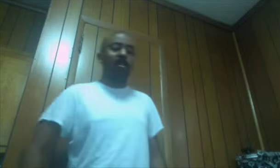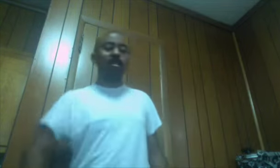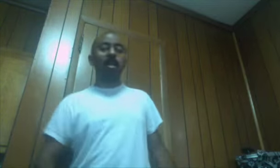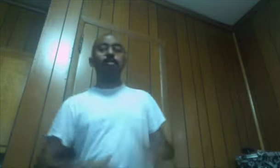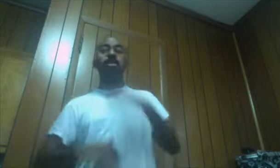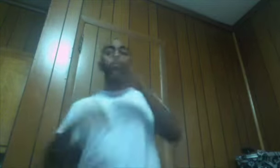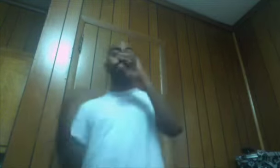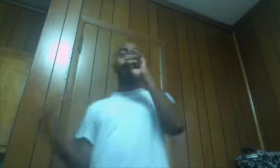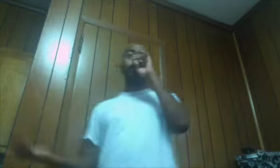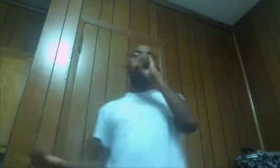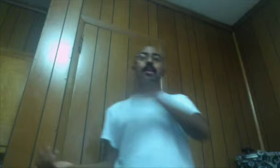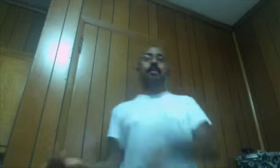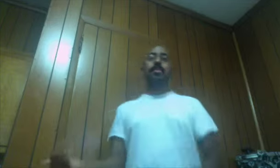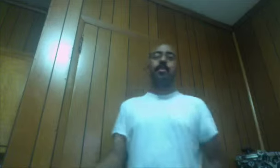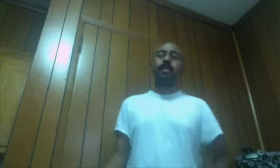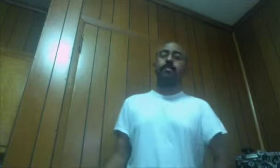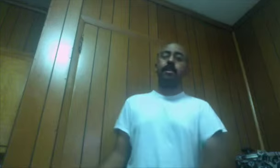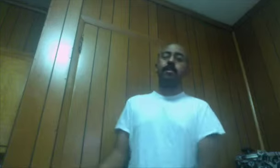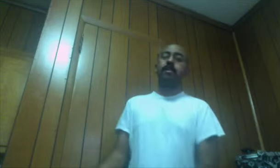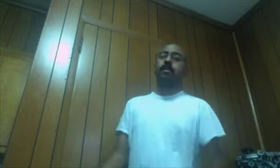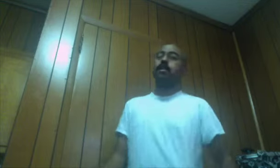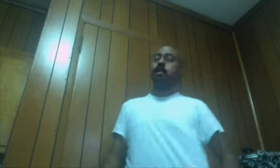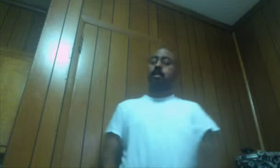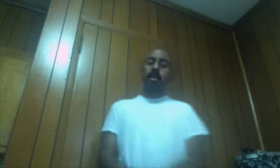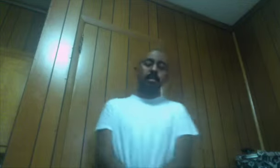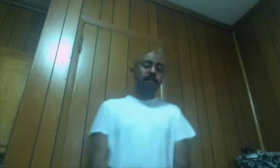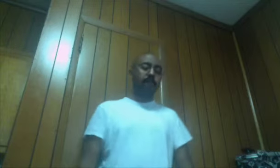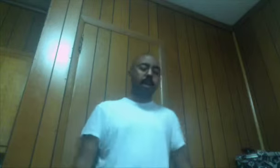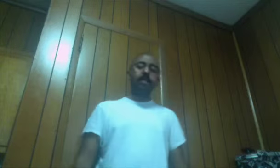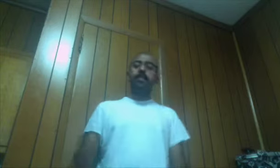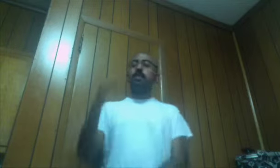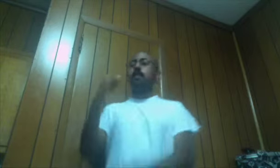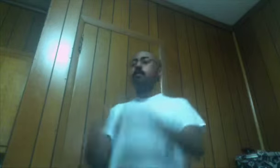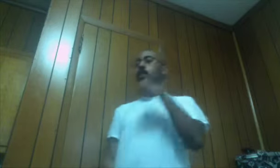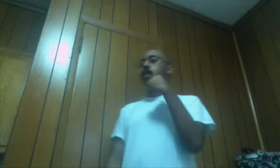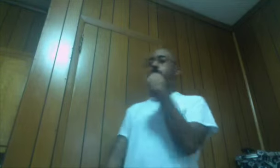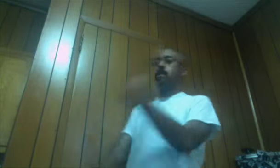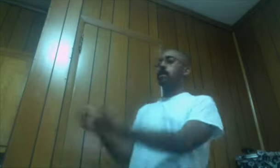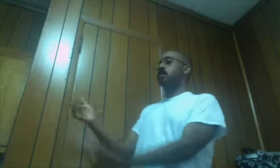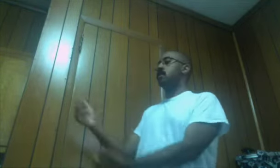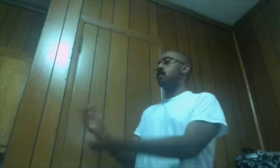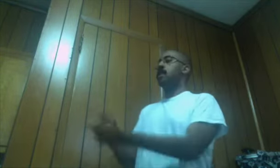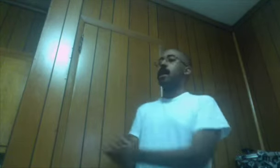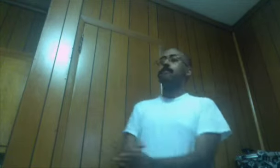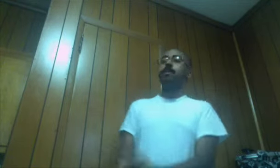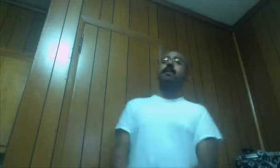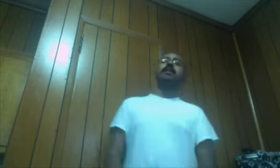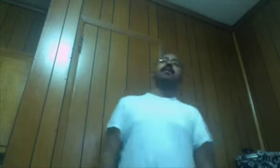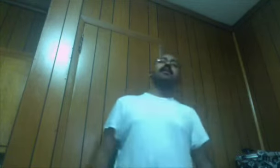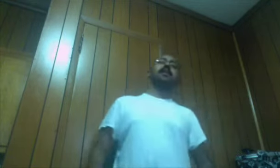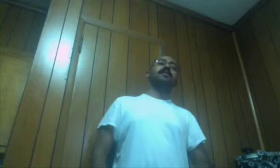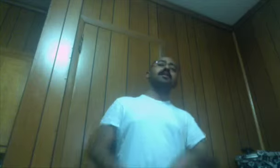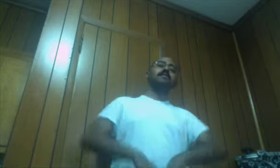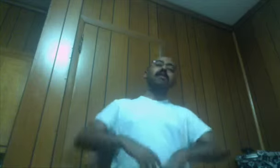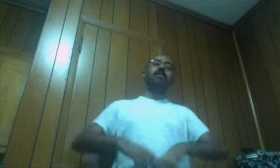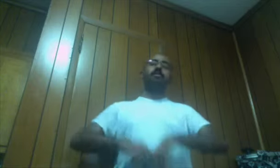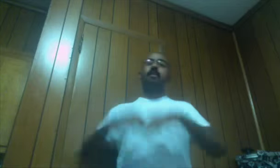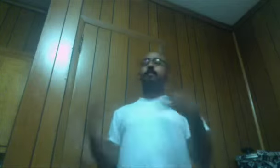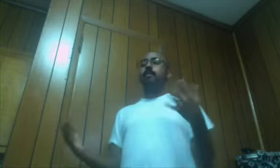time She just recently Got the transplants done Her legs are fine It's all walking And good And happy And she's about to Throw a birthday